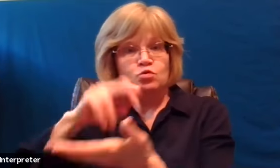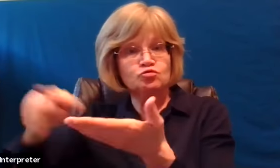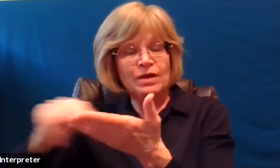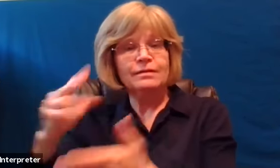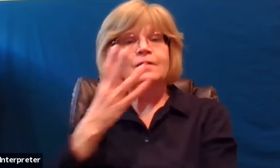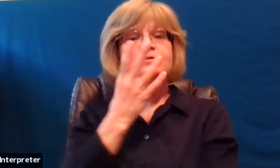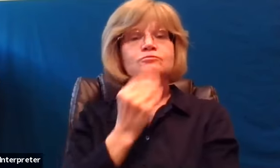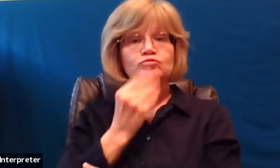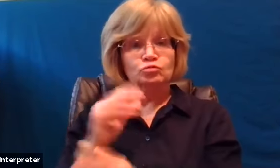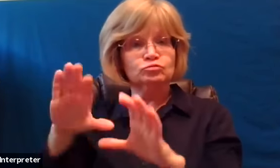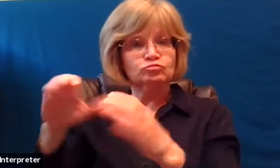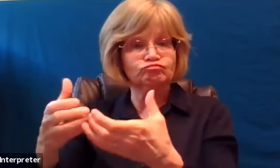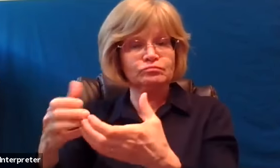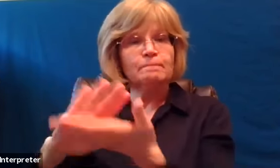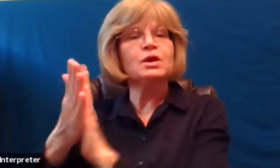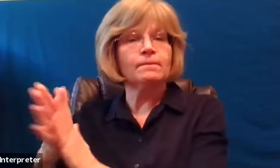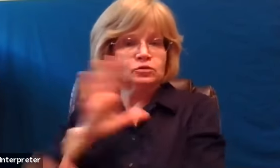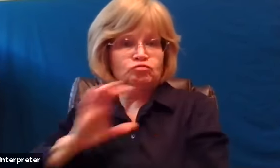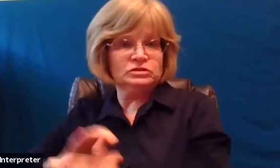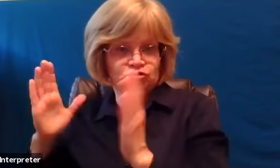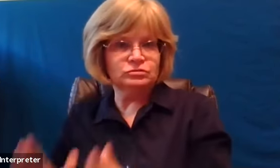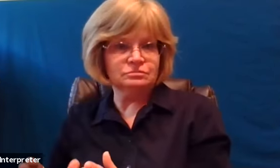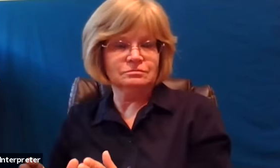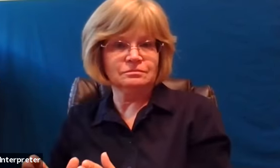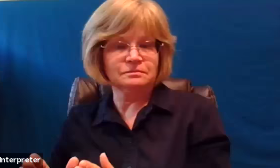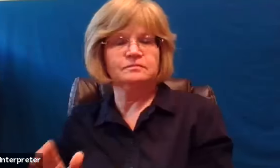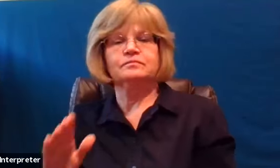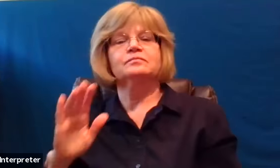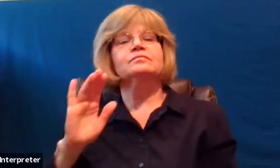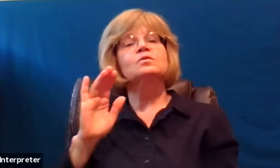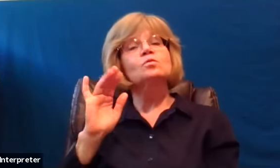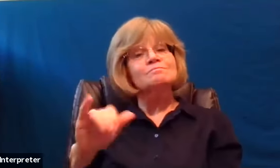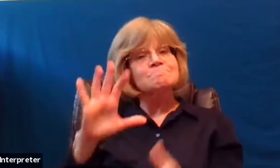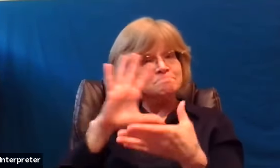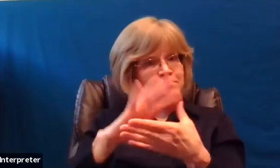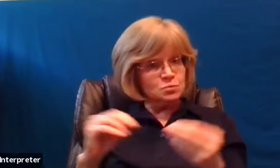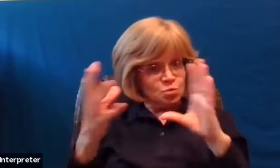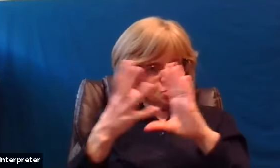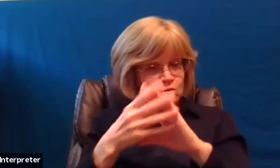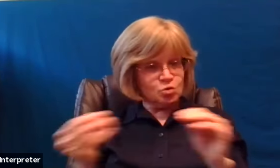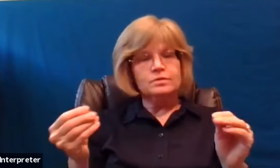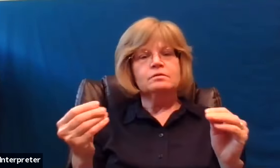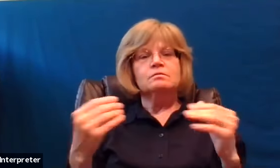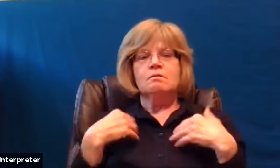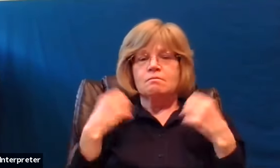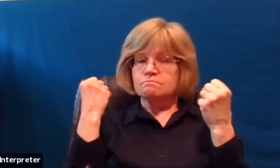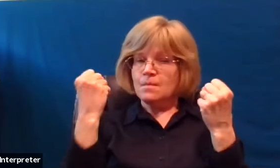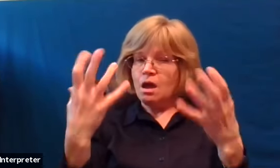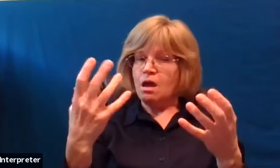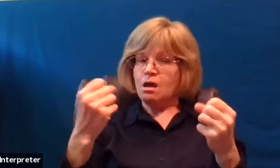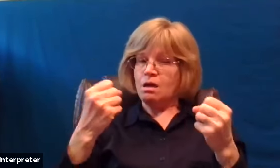become christian this parable like many of them contains lots of exaggeration